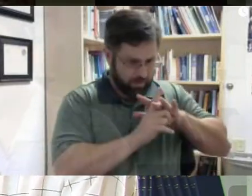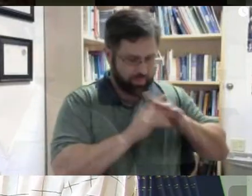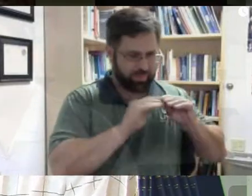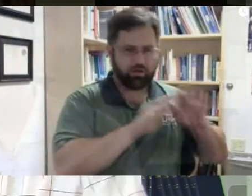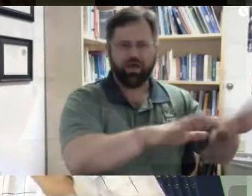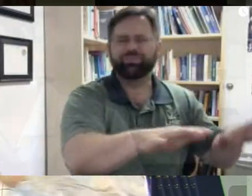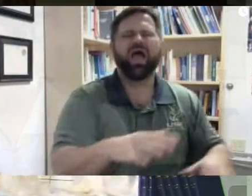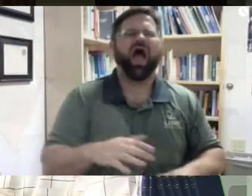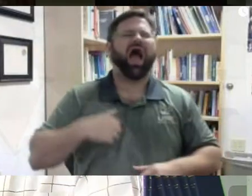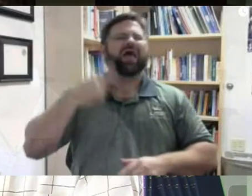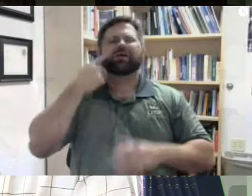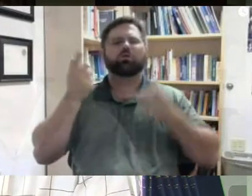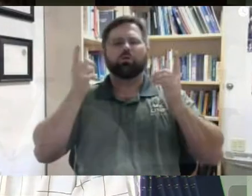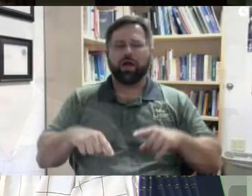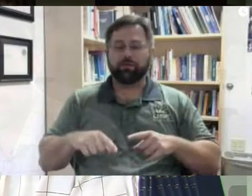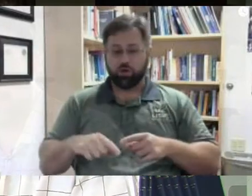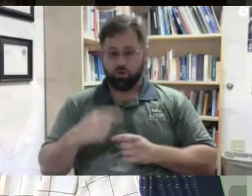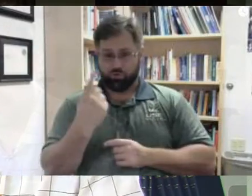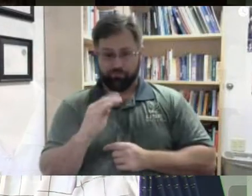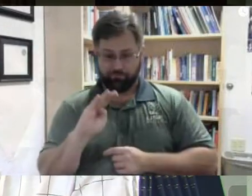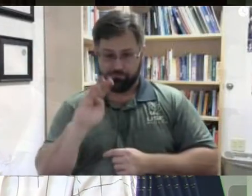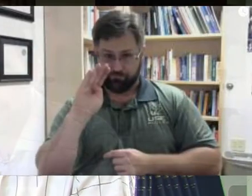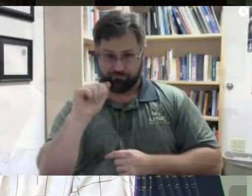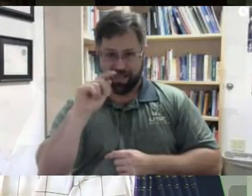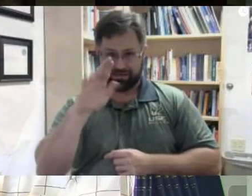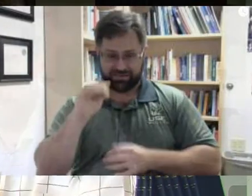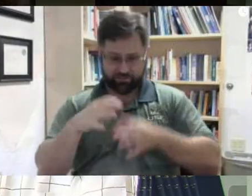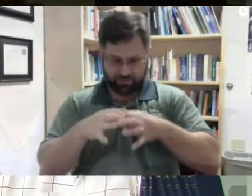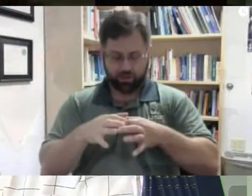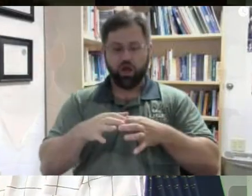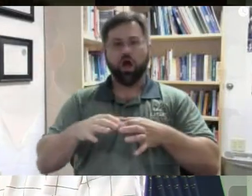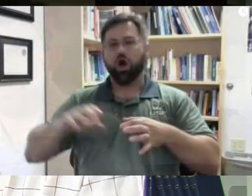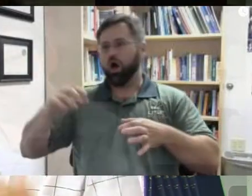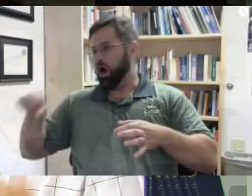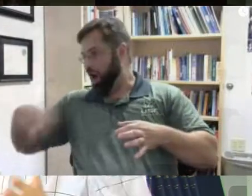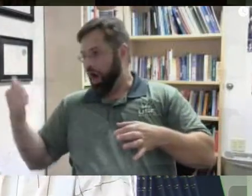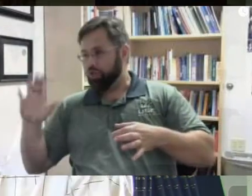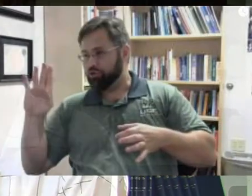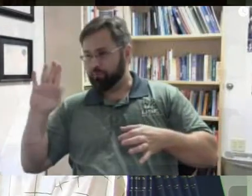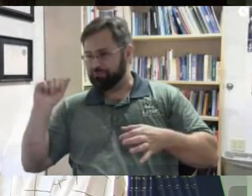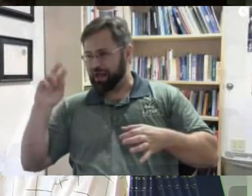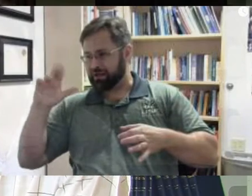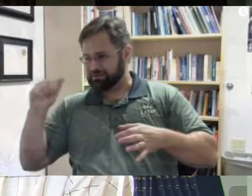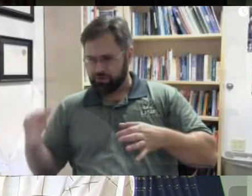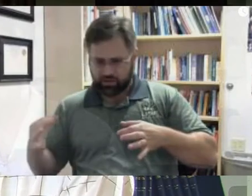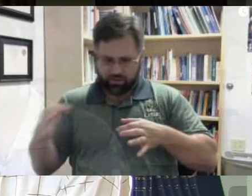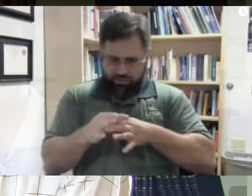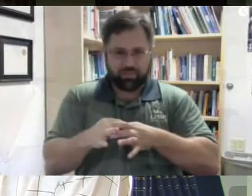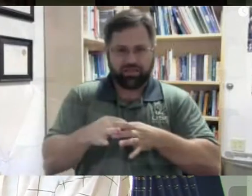like that, where one got inside another one. It was a chimeric event to give rise to some kind of fusion of two cells. Now, this kind of thing happens very,